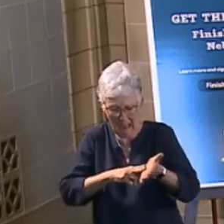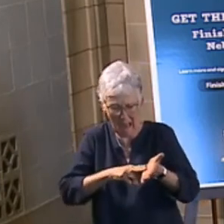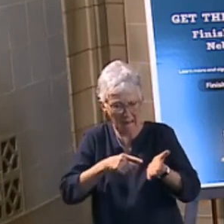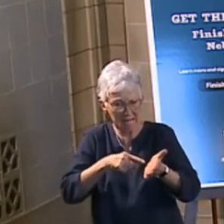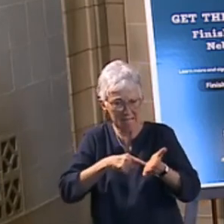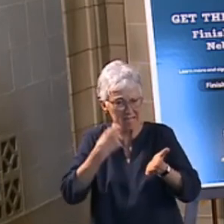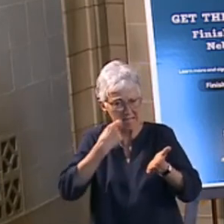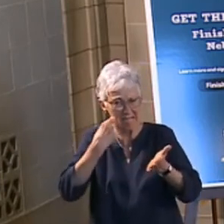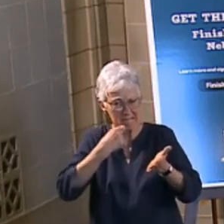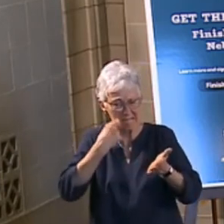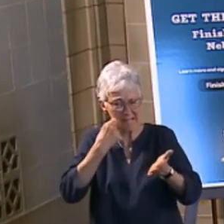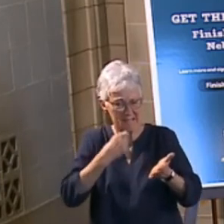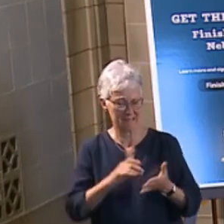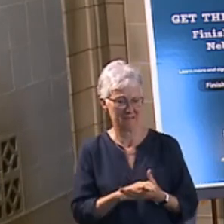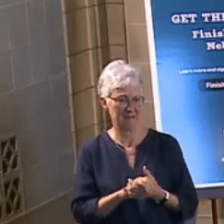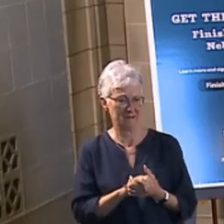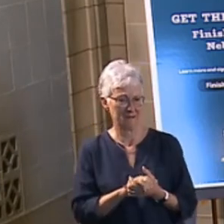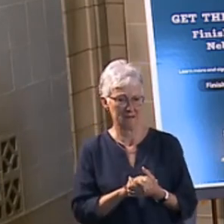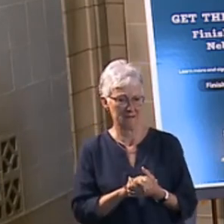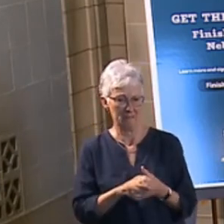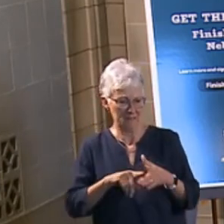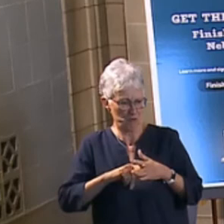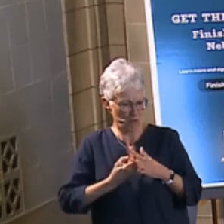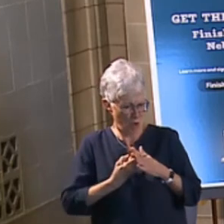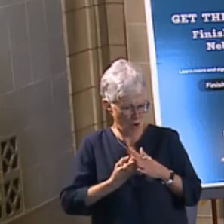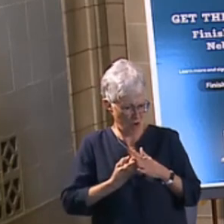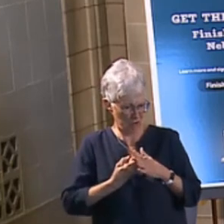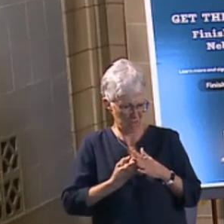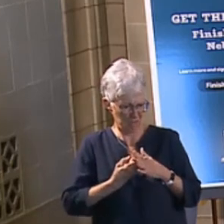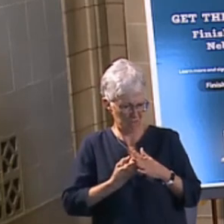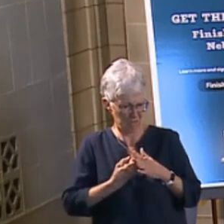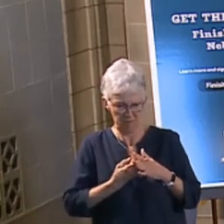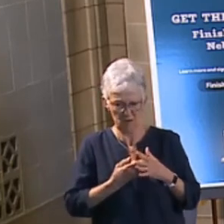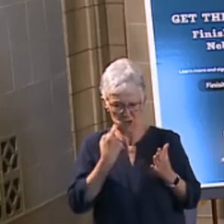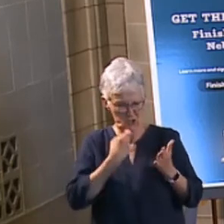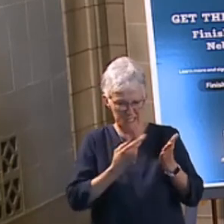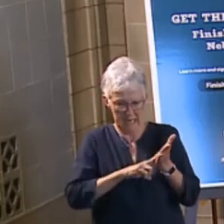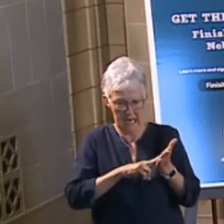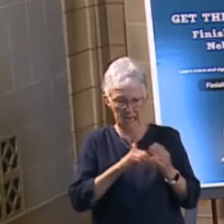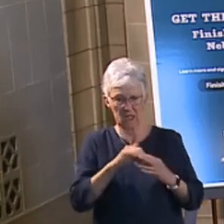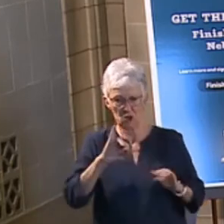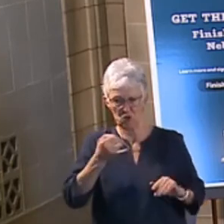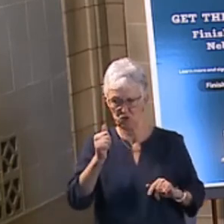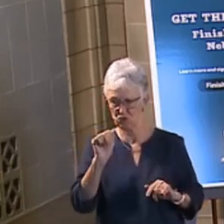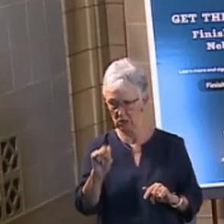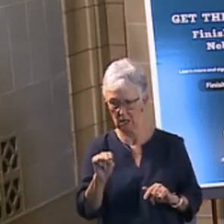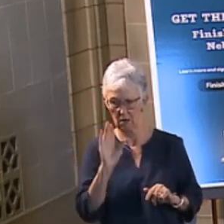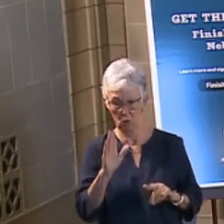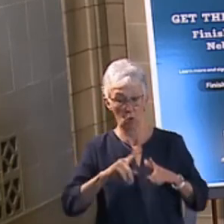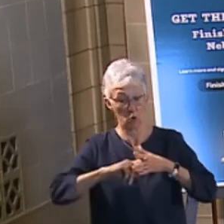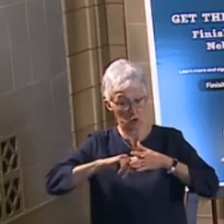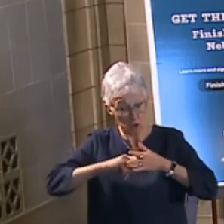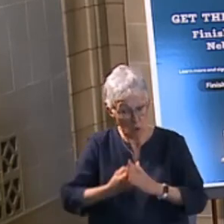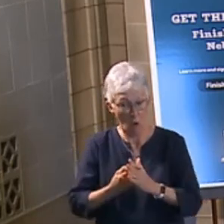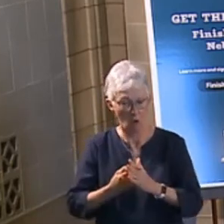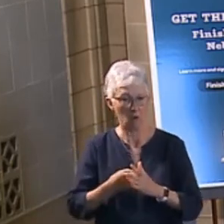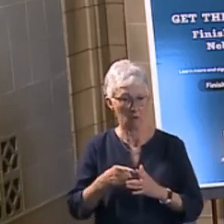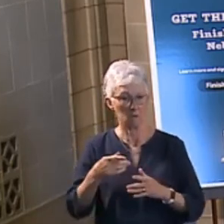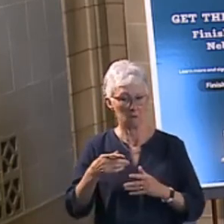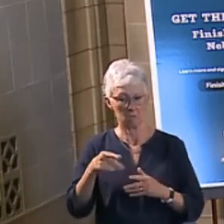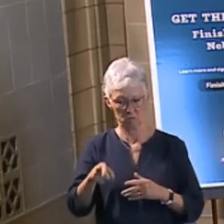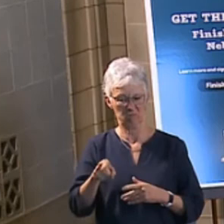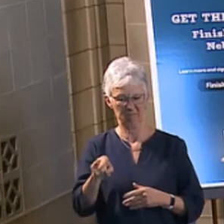That contract just began, well actually the contract just got signed in January and will begin July 1st.